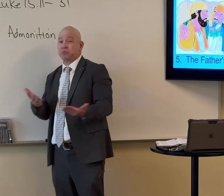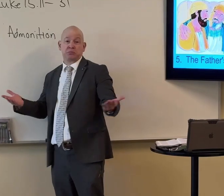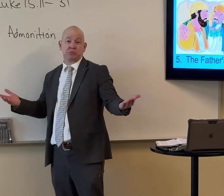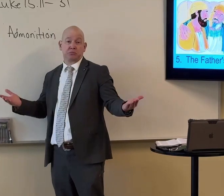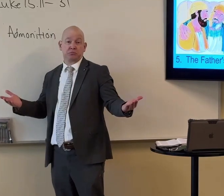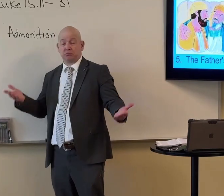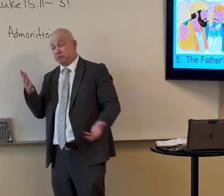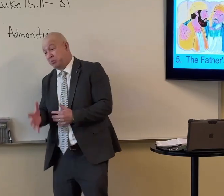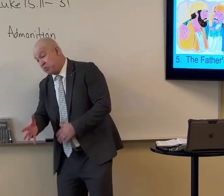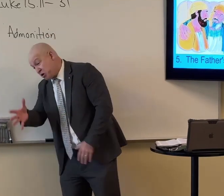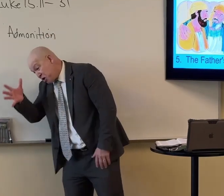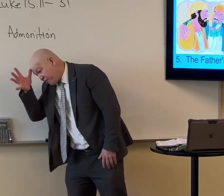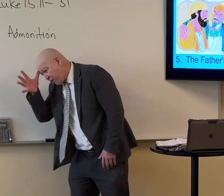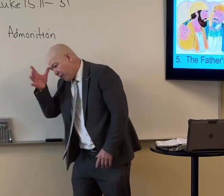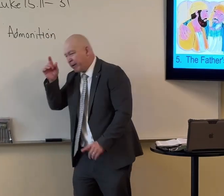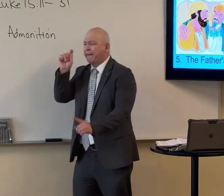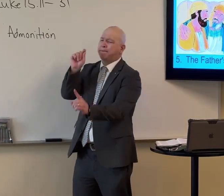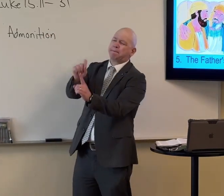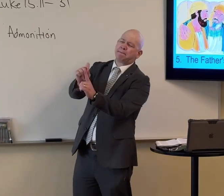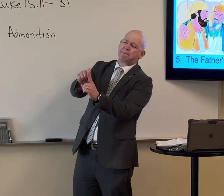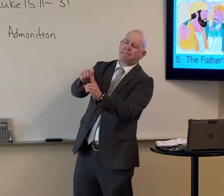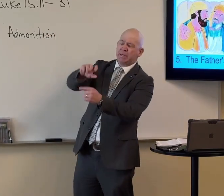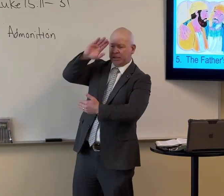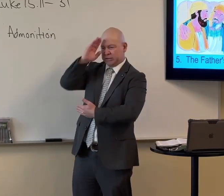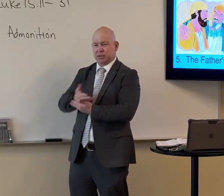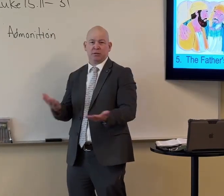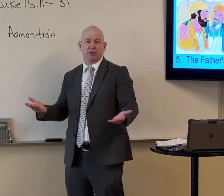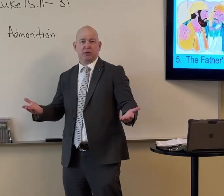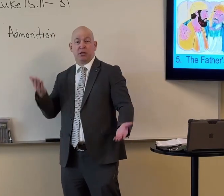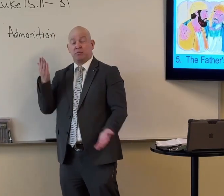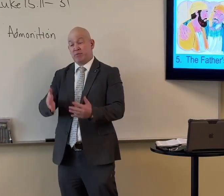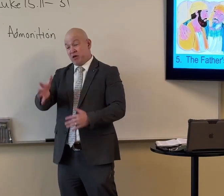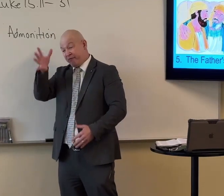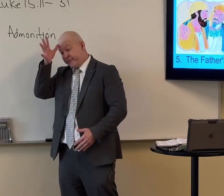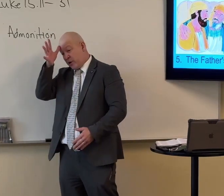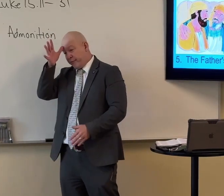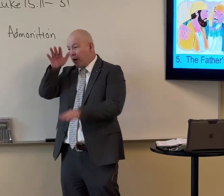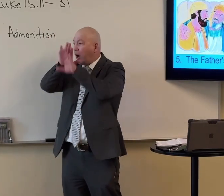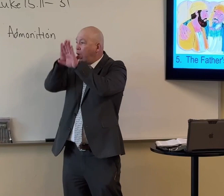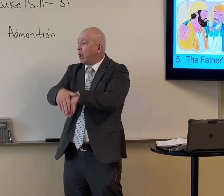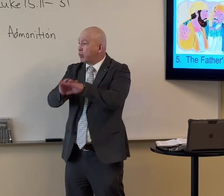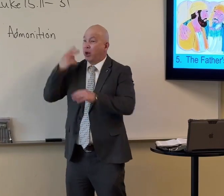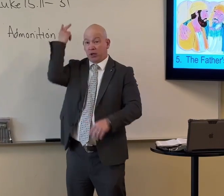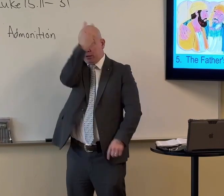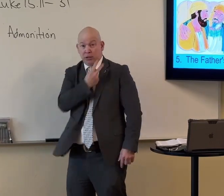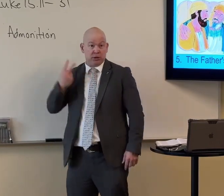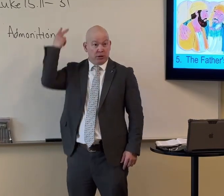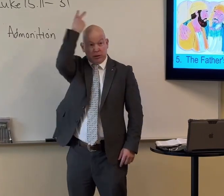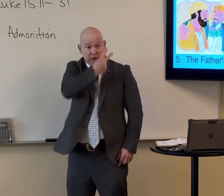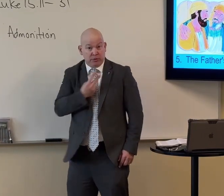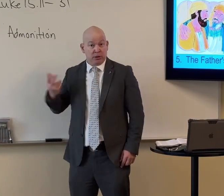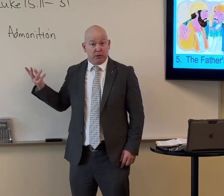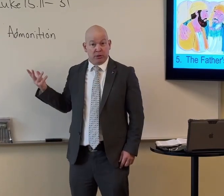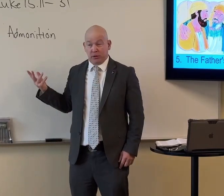Maybe the father's neglected the son. Maybe picked at the son. Maybe the father's just been a hypocrite or a two-face